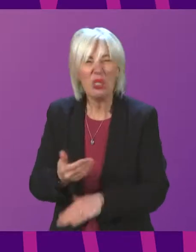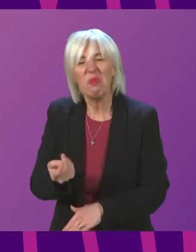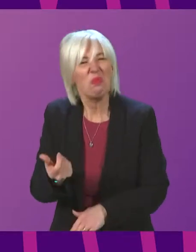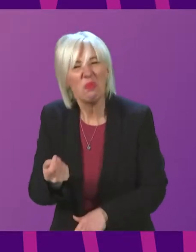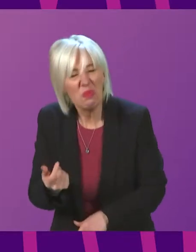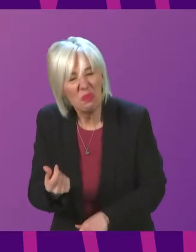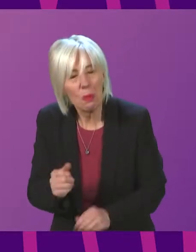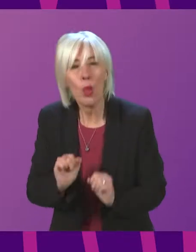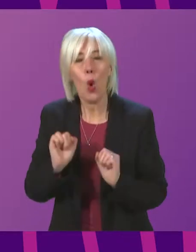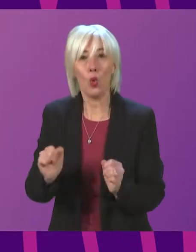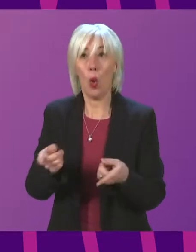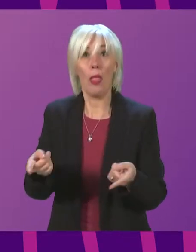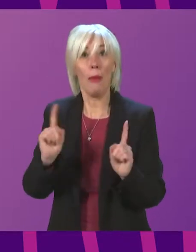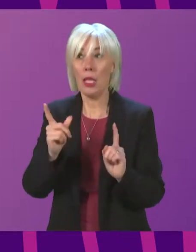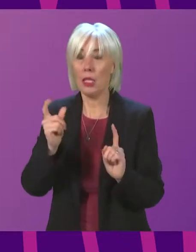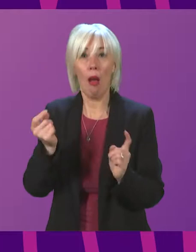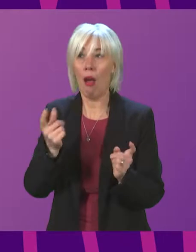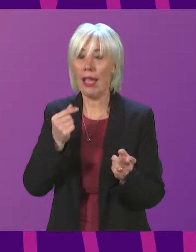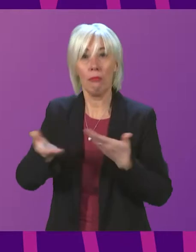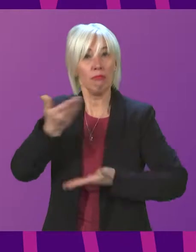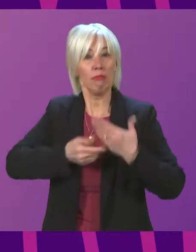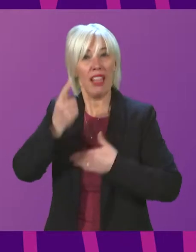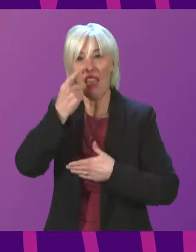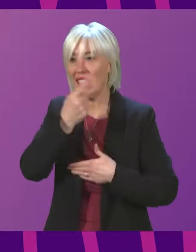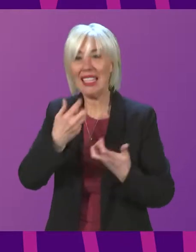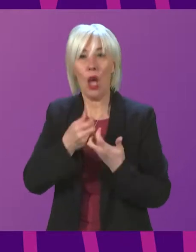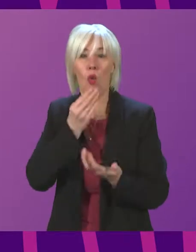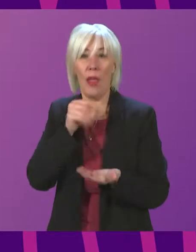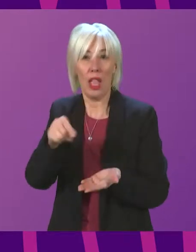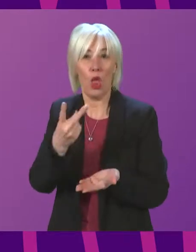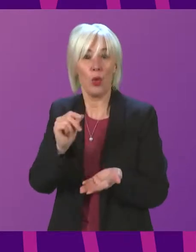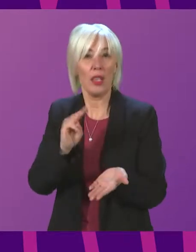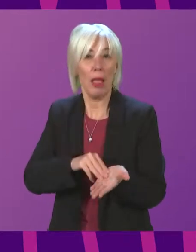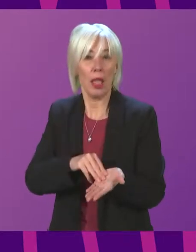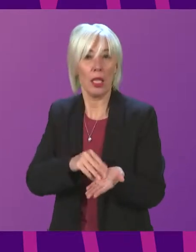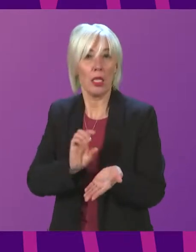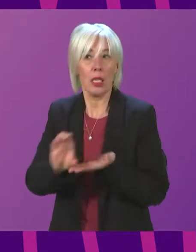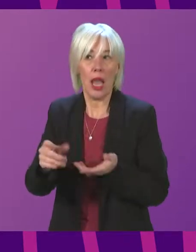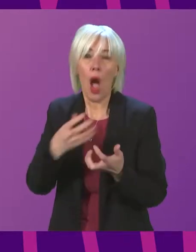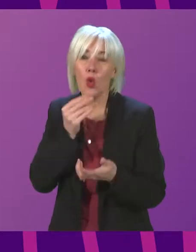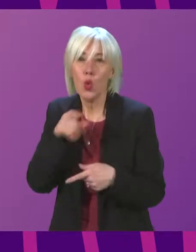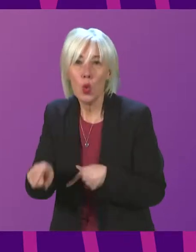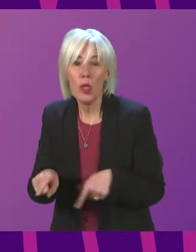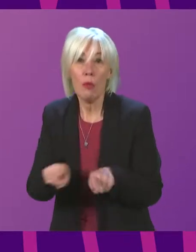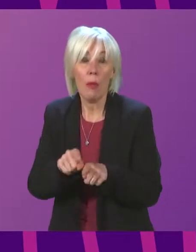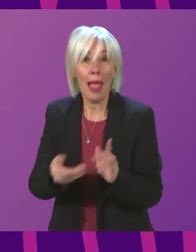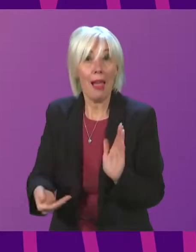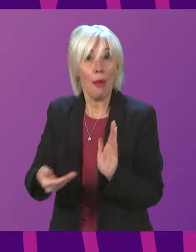communities. Will the minister share evidence of how that fund is being used, and will he commit to further national funding to build the availability